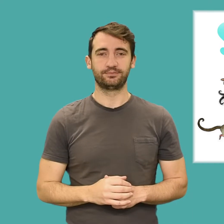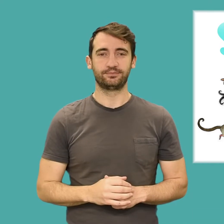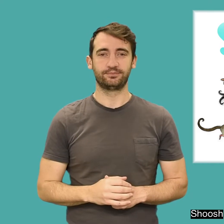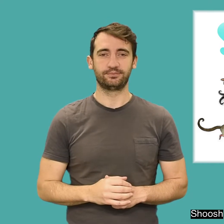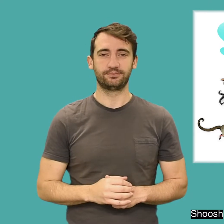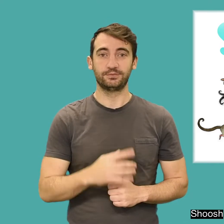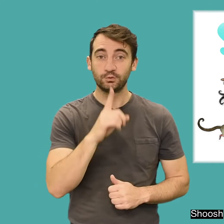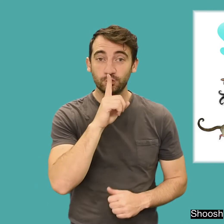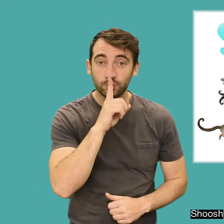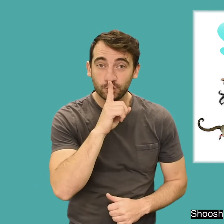Shush.